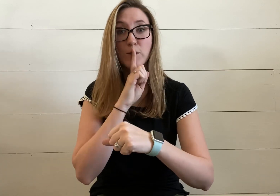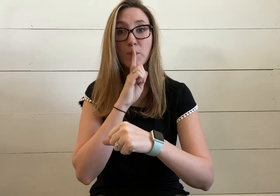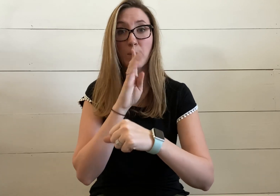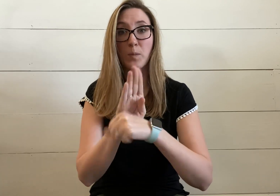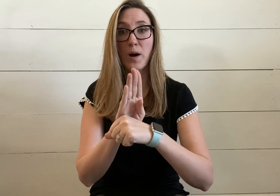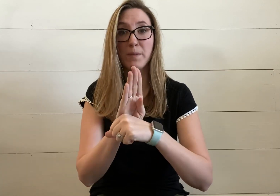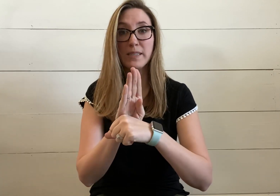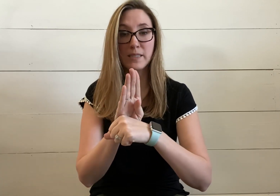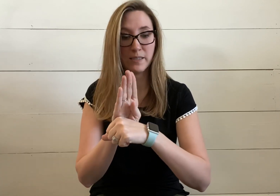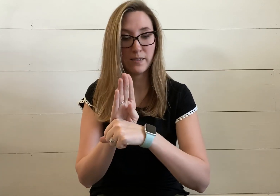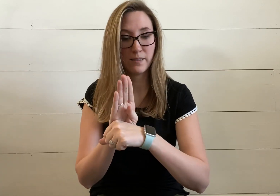promise.